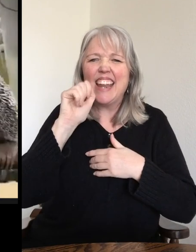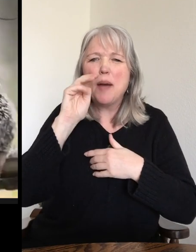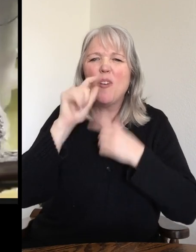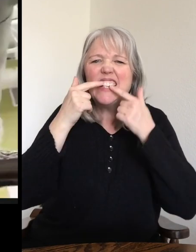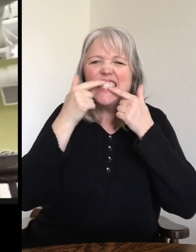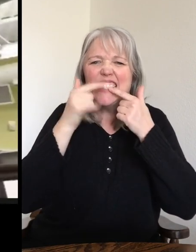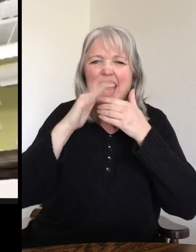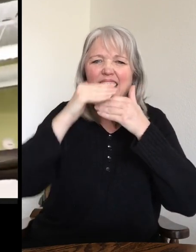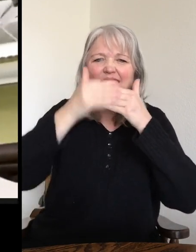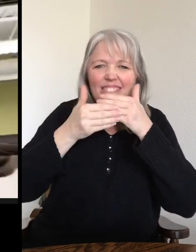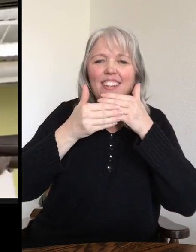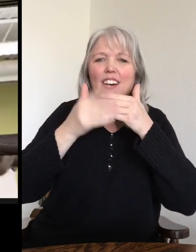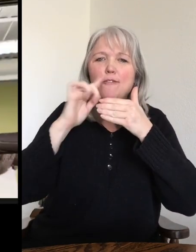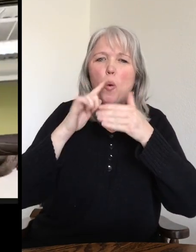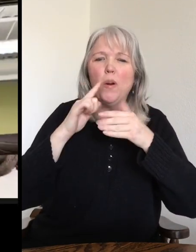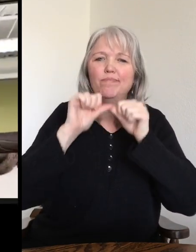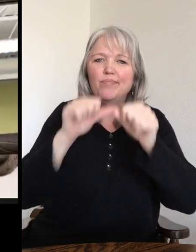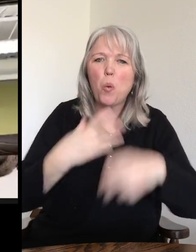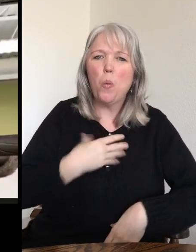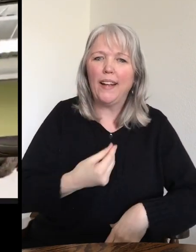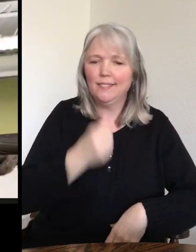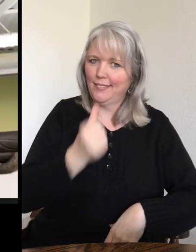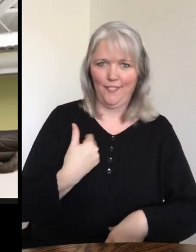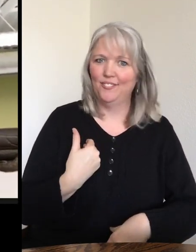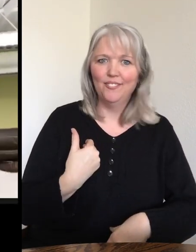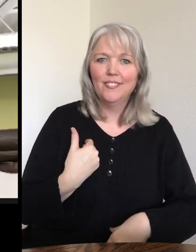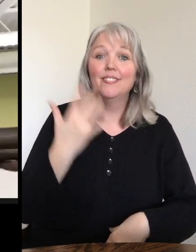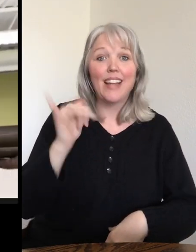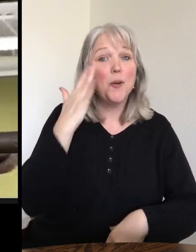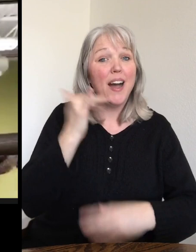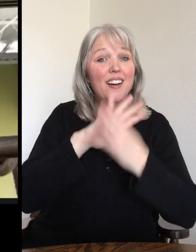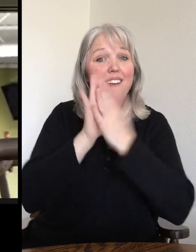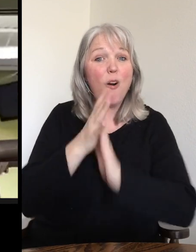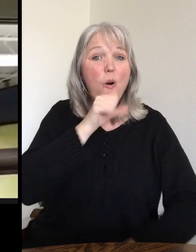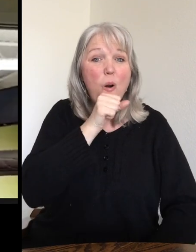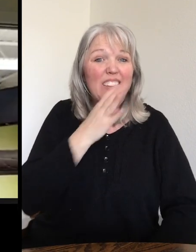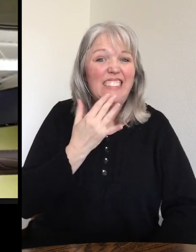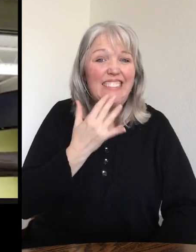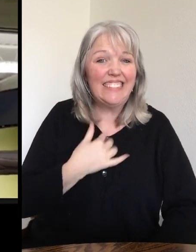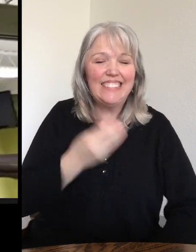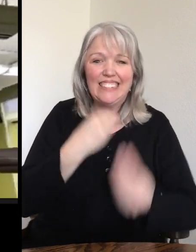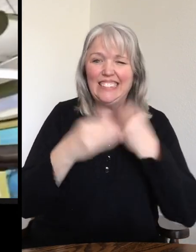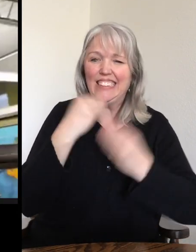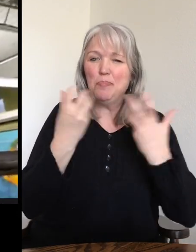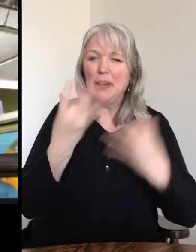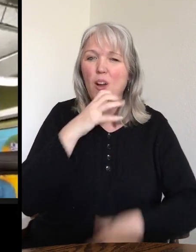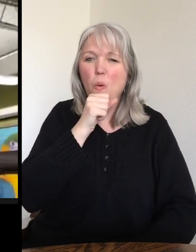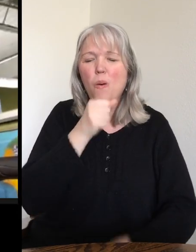coating that we have on our teeth to keep them nice and white. So that's why they turn orange. He eats a lot of orange-colored foods. He